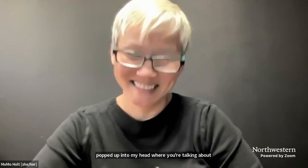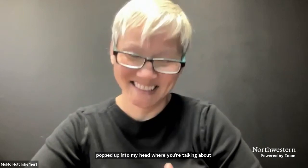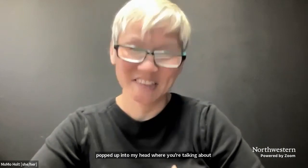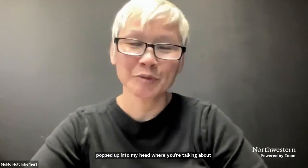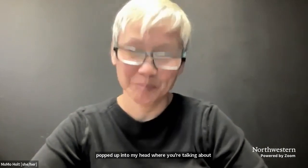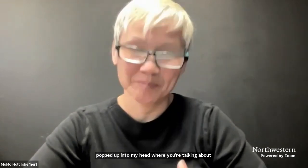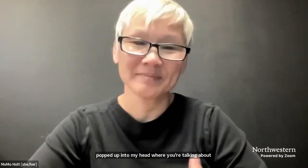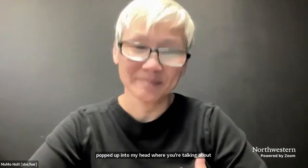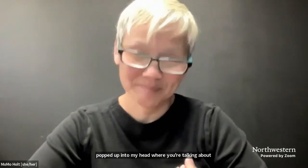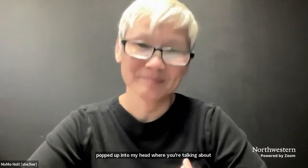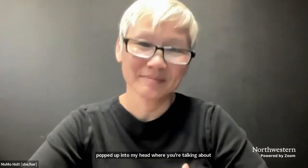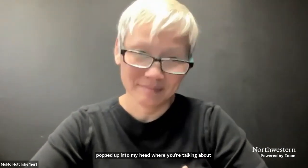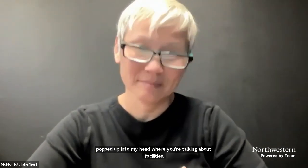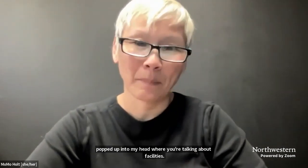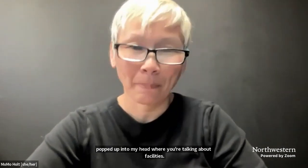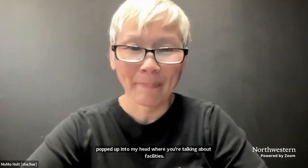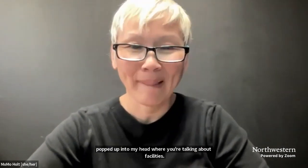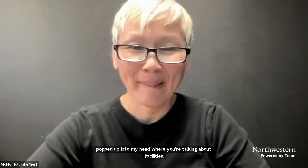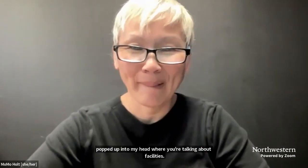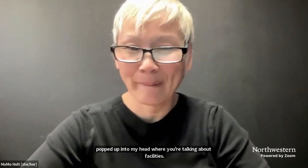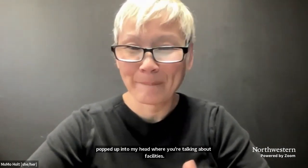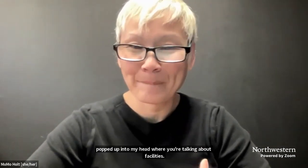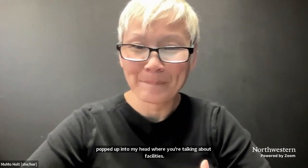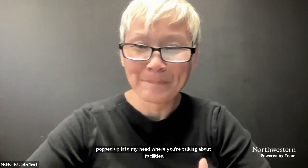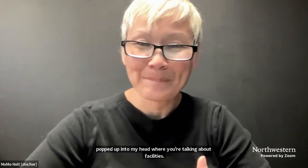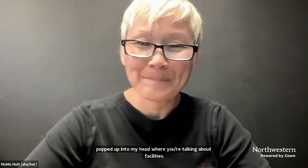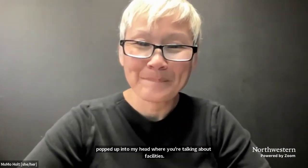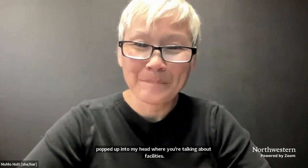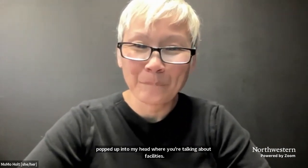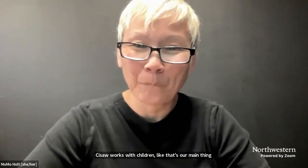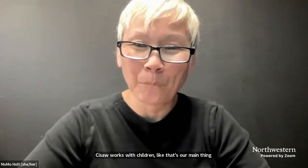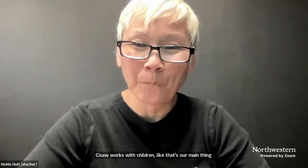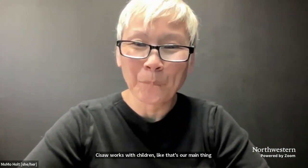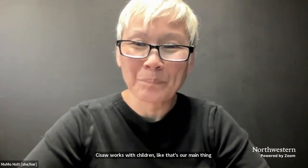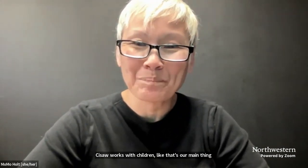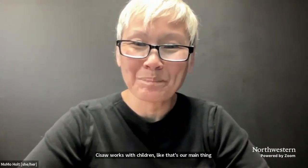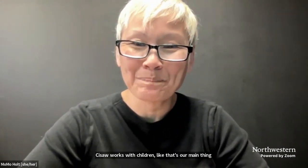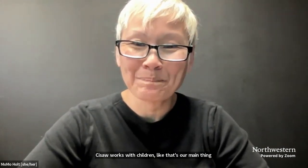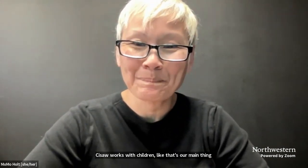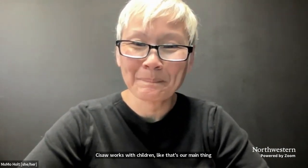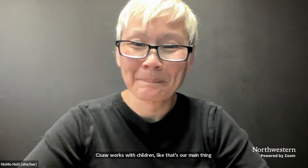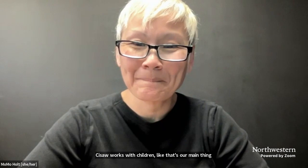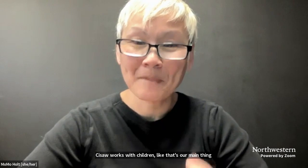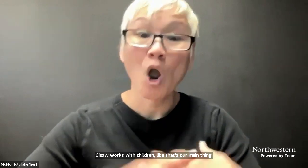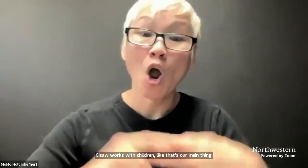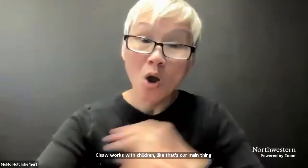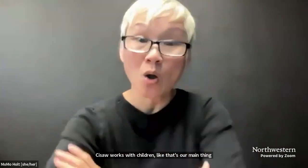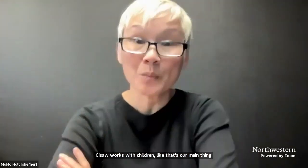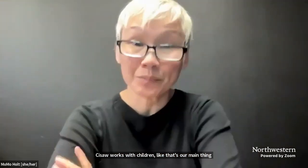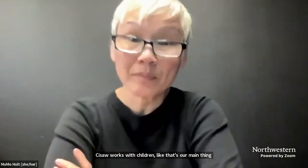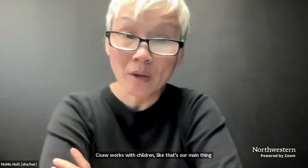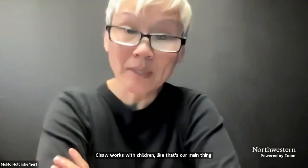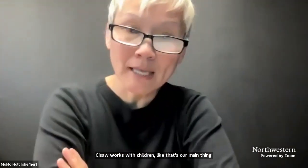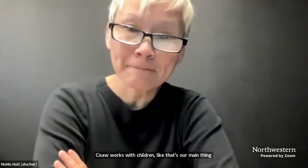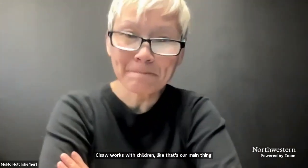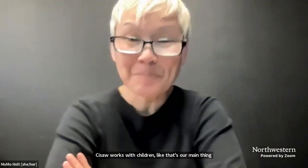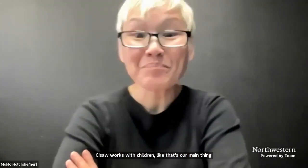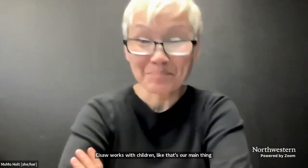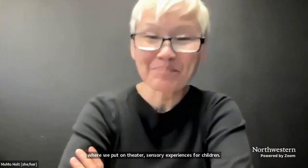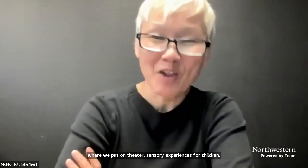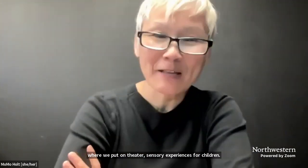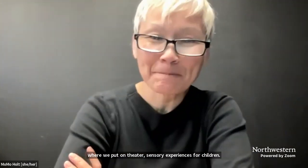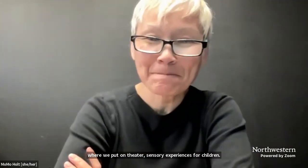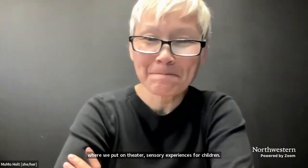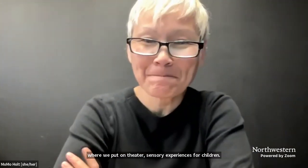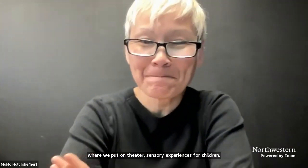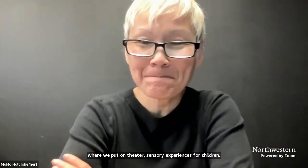Seesaw works with children. Like, that's our main thing, where we put on theater sensory experiences with children. And know a lot of us are future